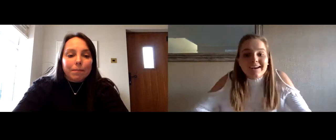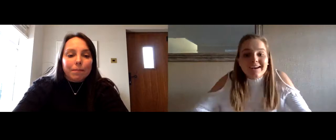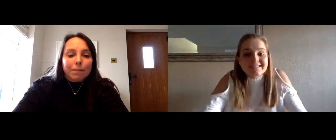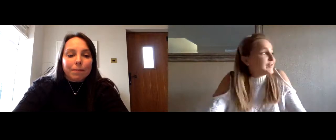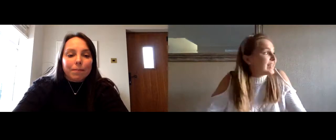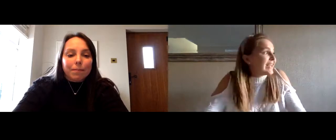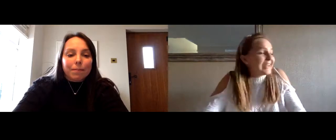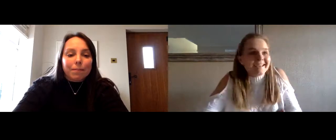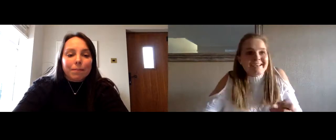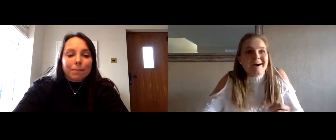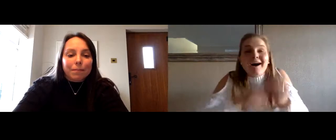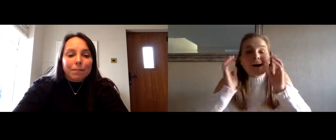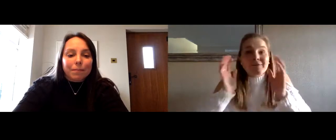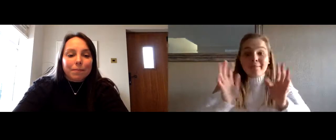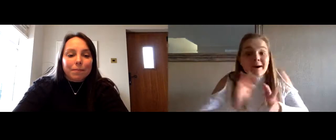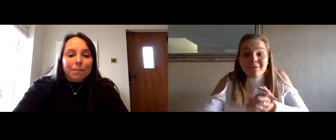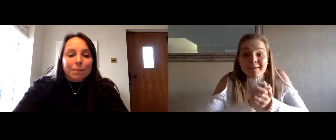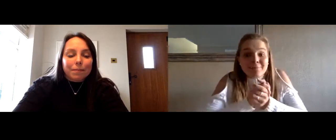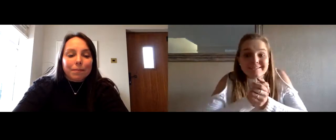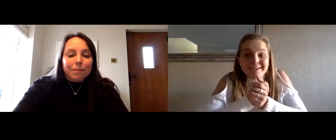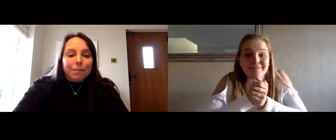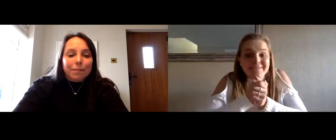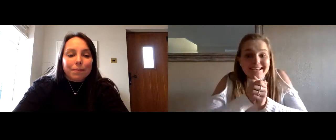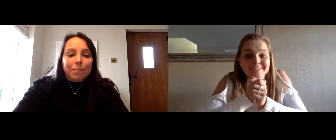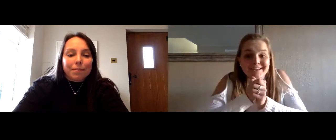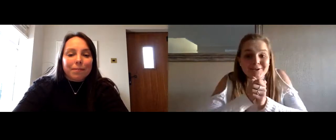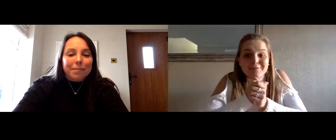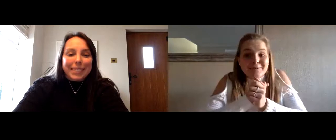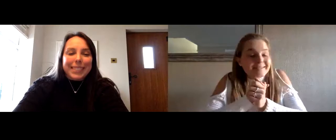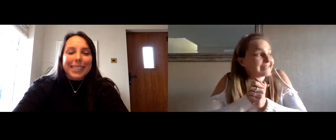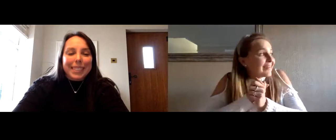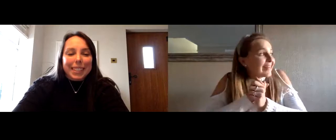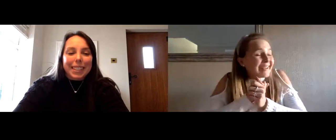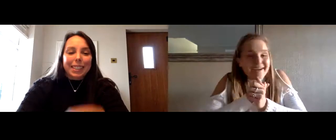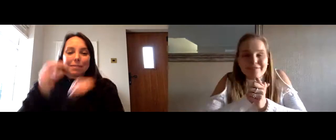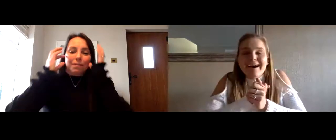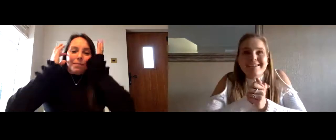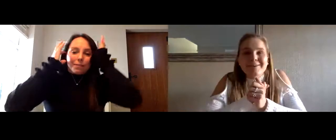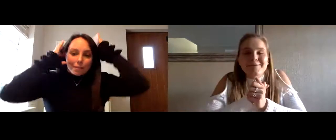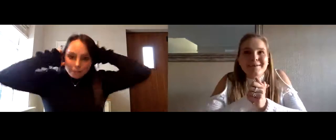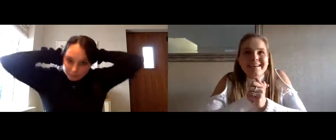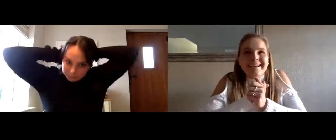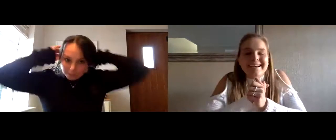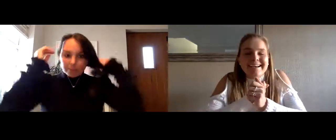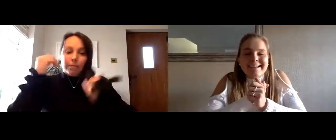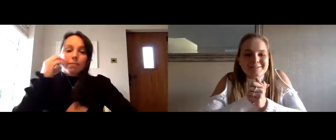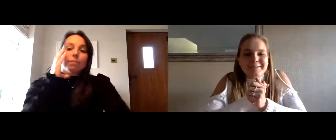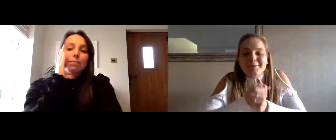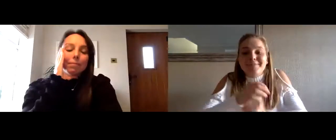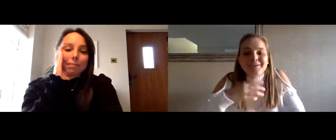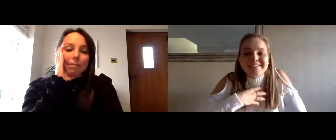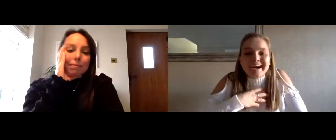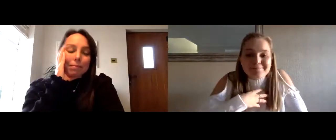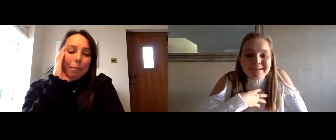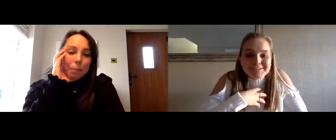it highlights that obviously i remember i remember it so vividly actually your performance that in that final in london